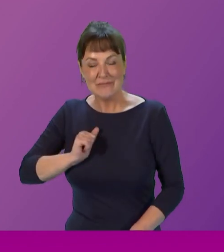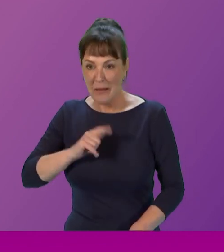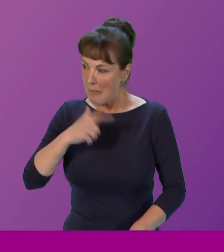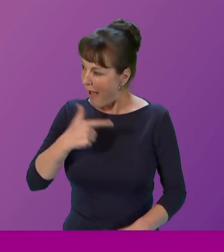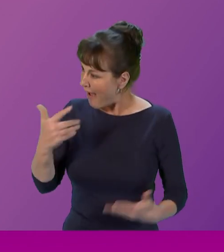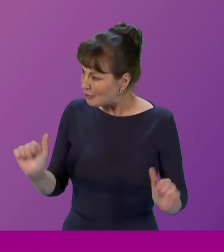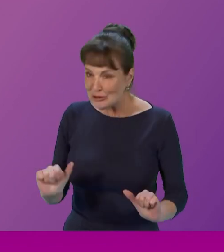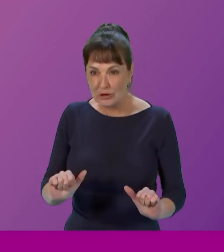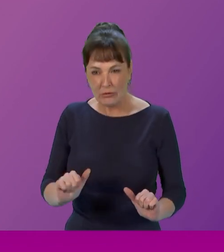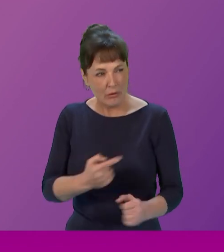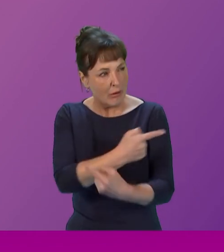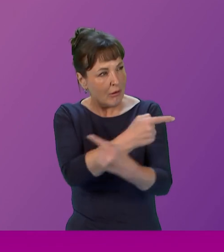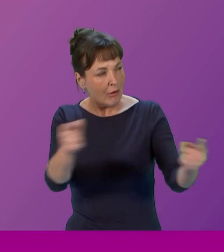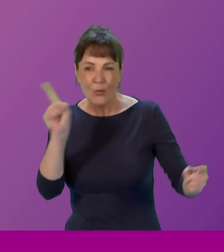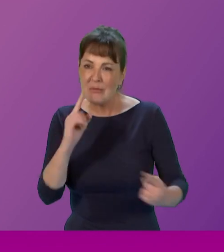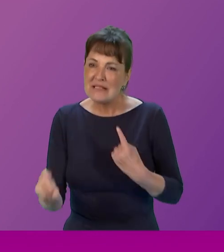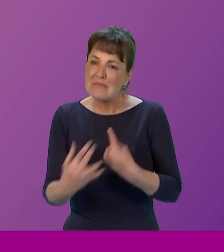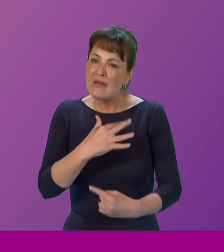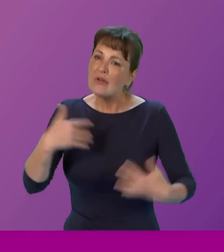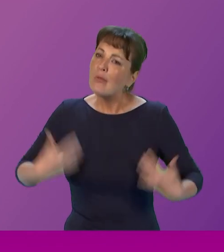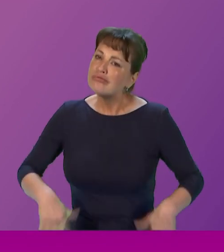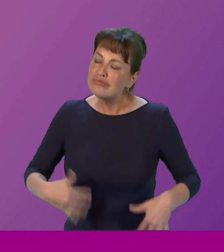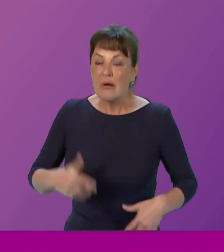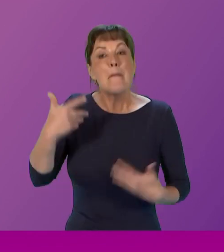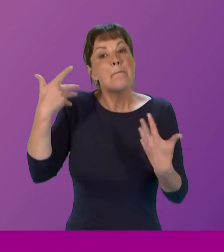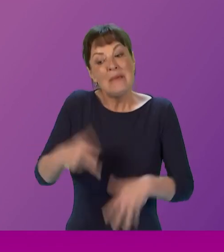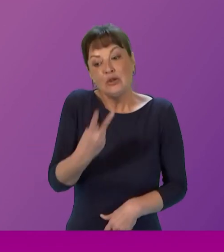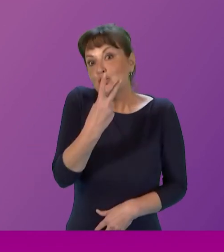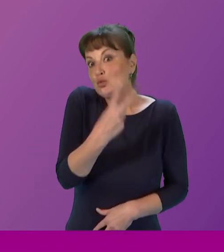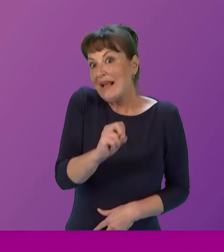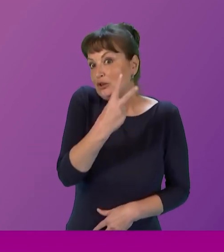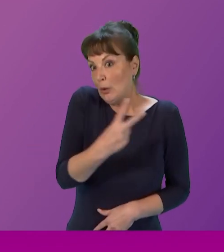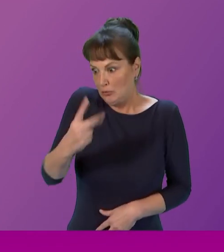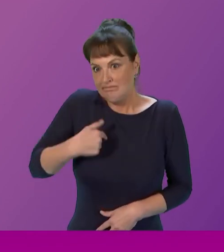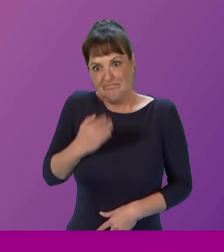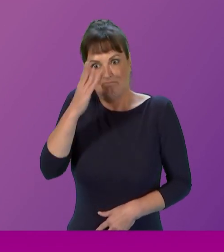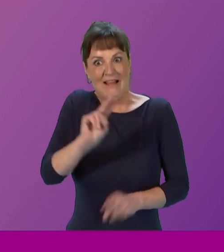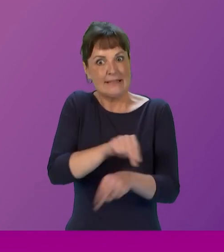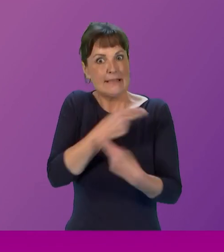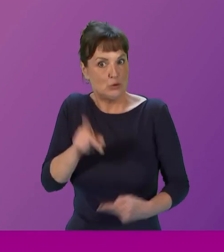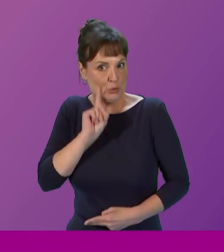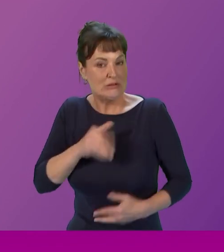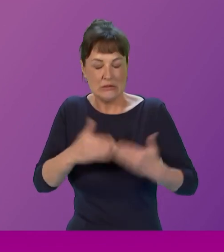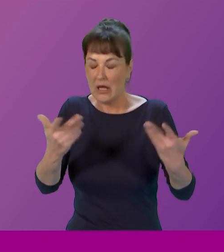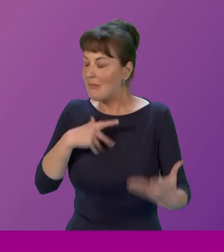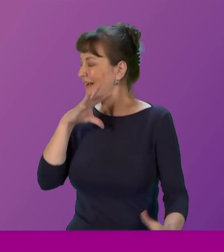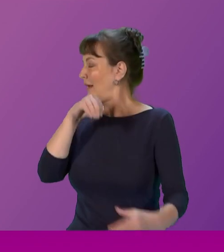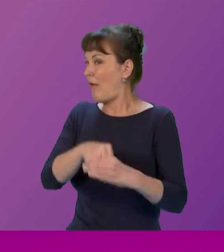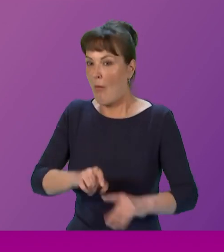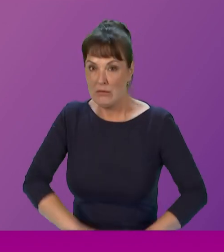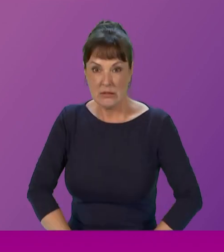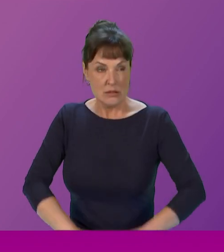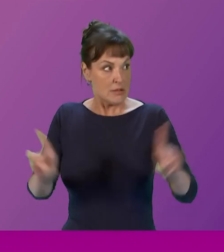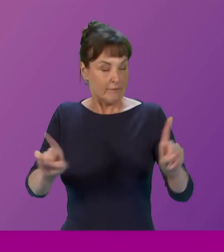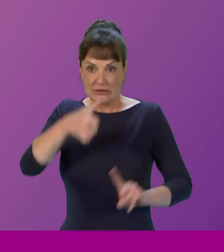women I was privileged to attend International Women's Day 2022 which was very different to anything I have ever engaged in before